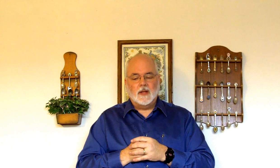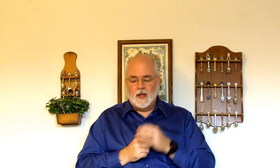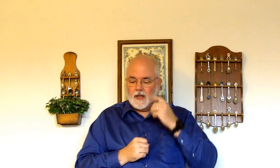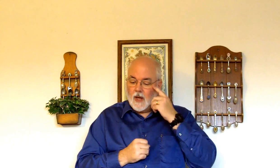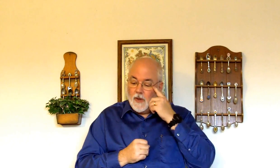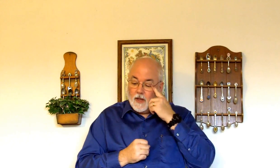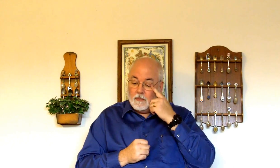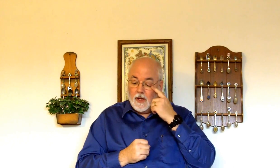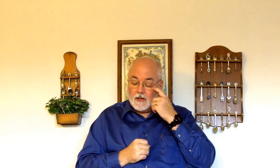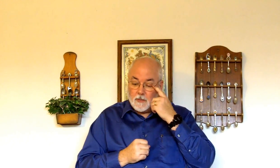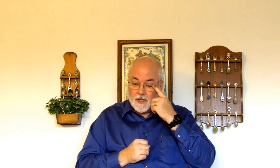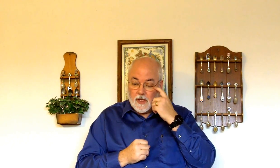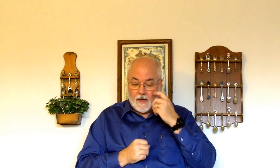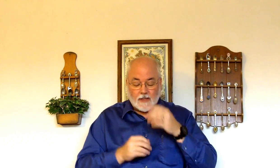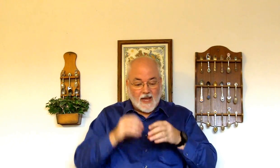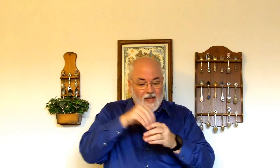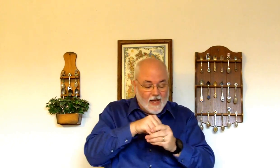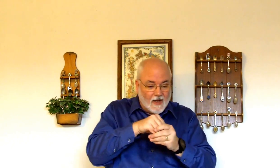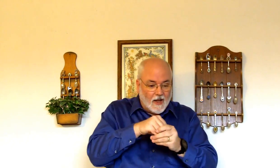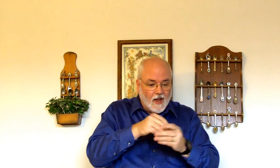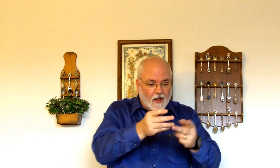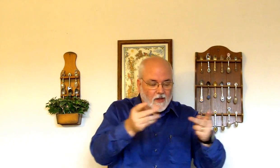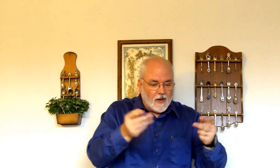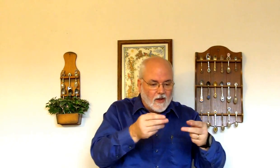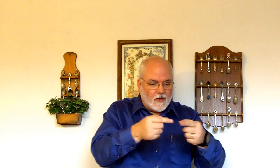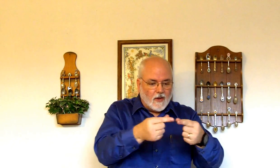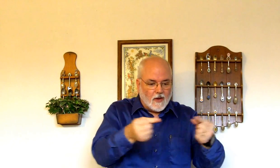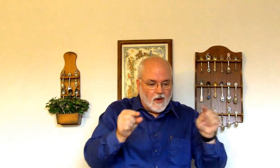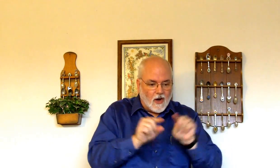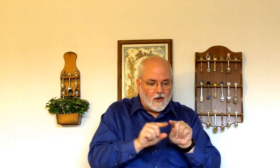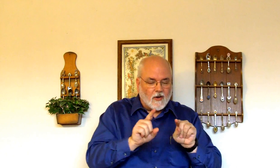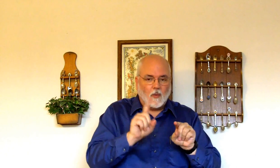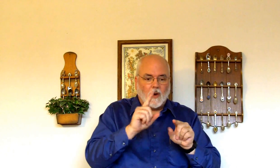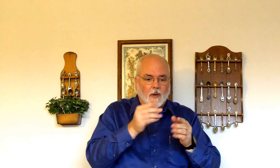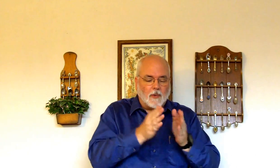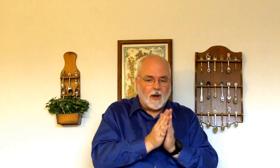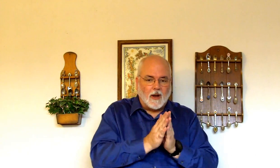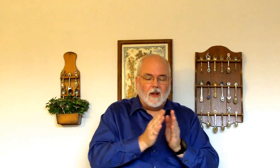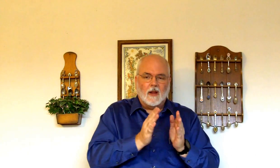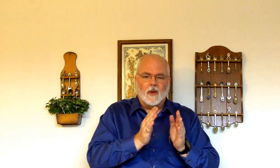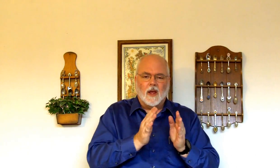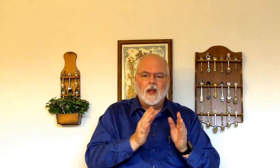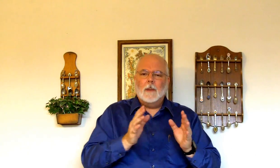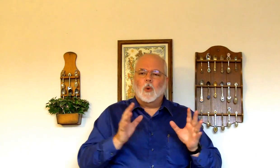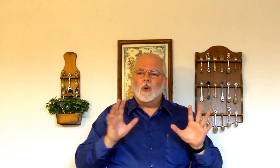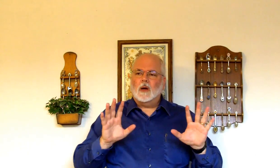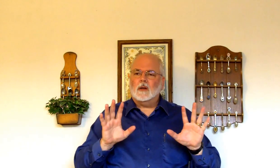Now, we can be specific and say, in the garden where he prayed. Okay. But we're going to